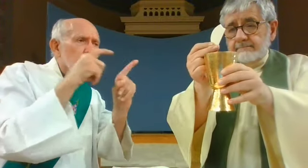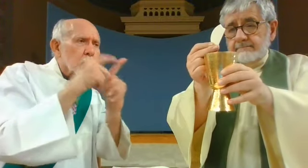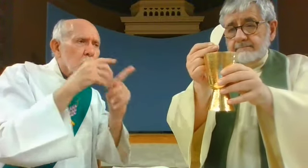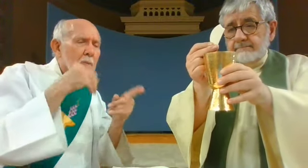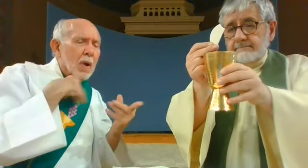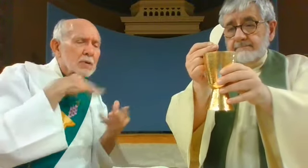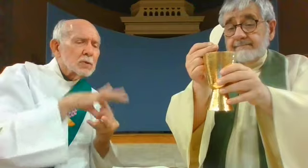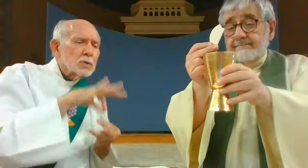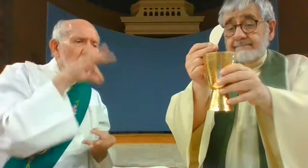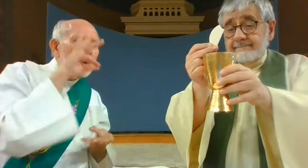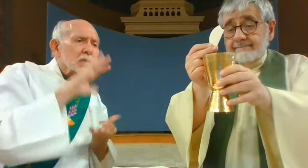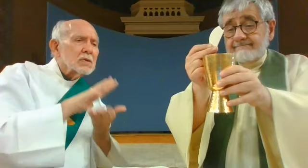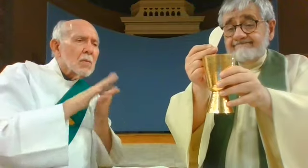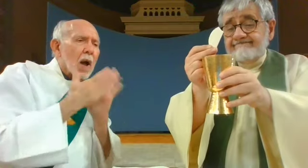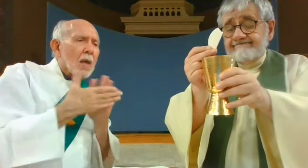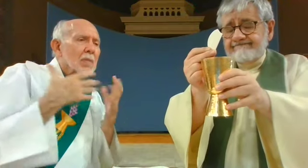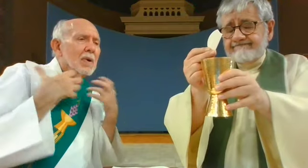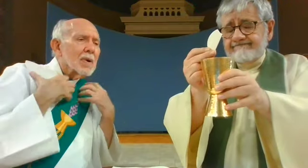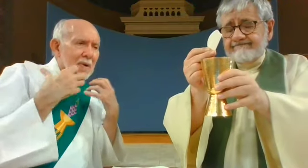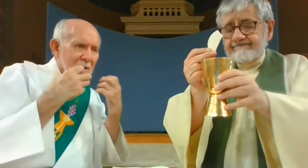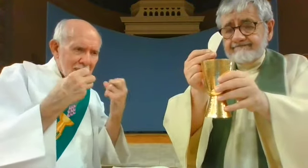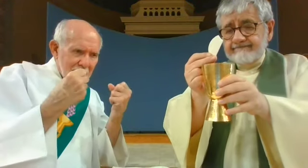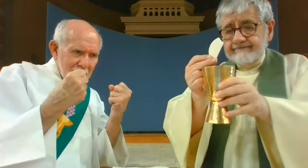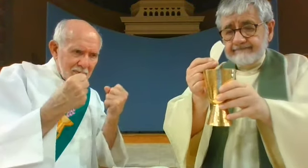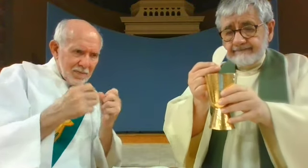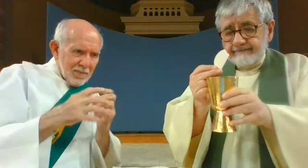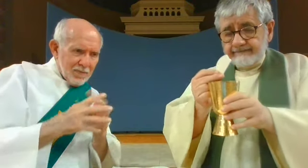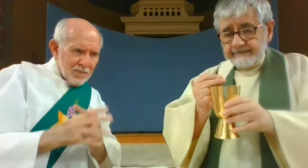soul shall be healed. Lord,